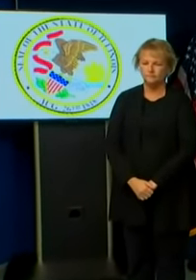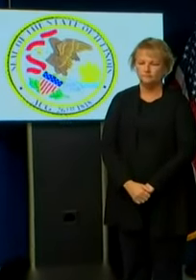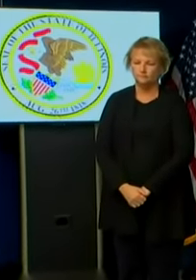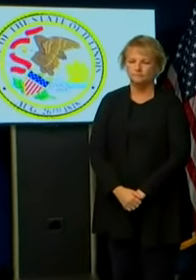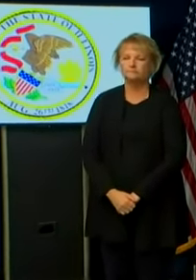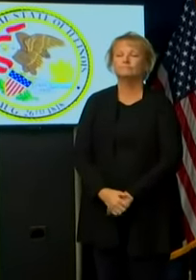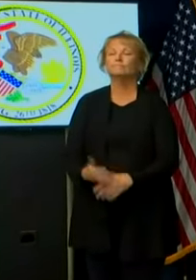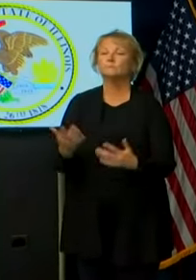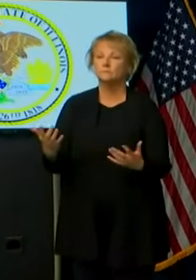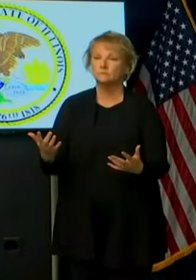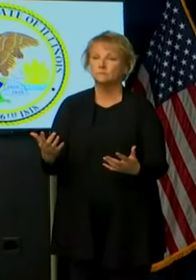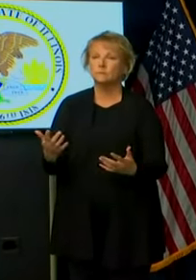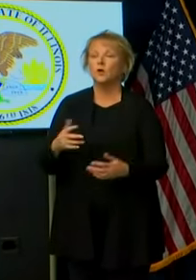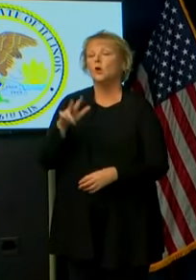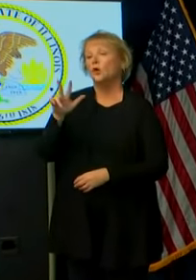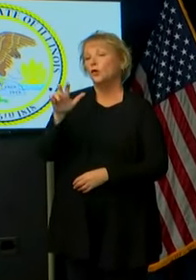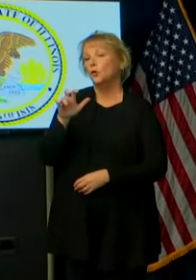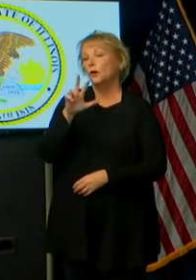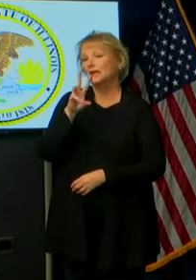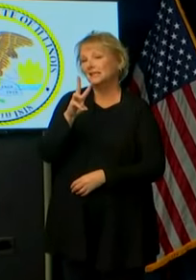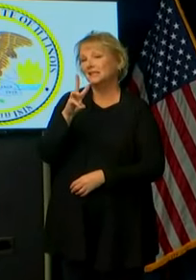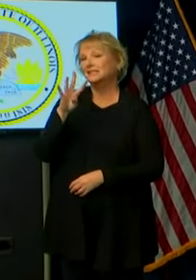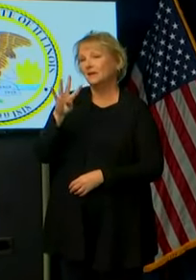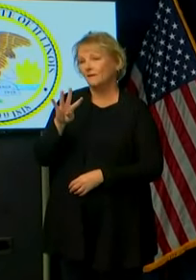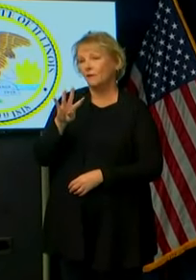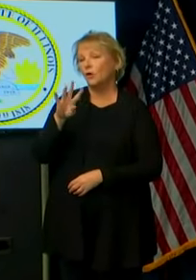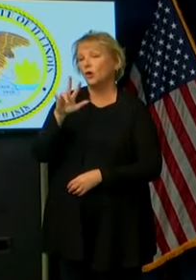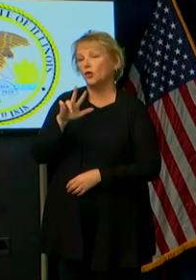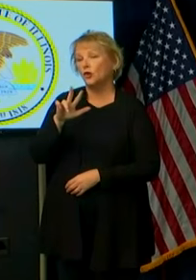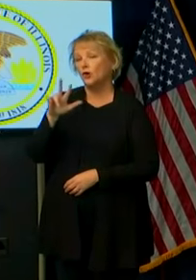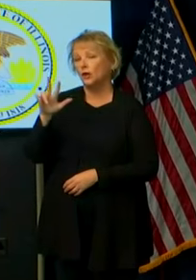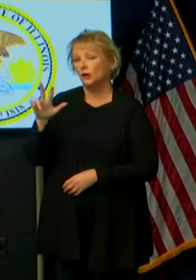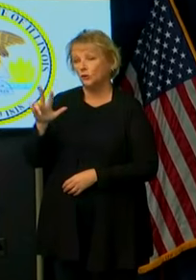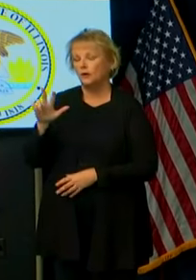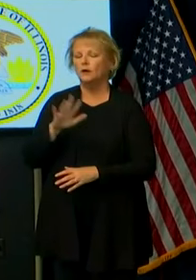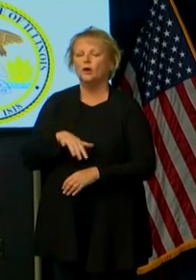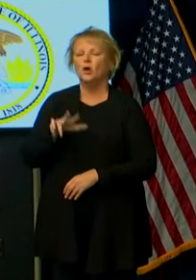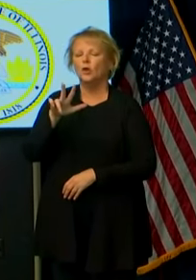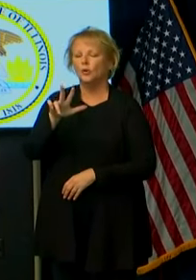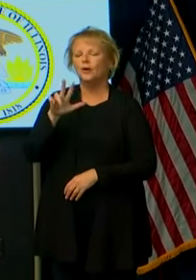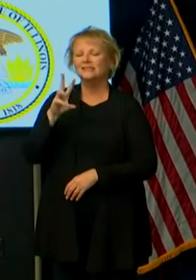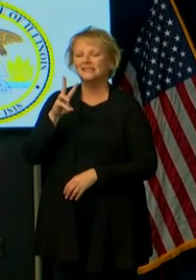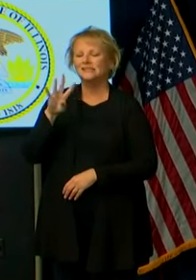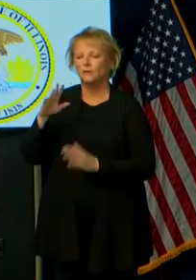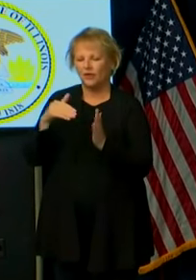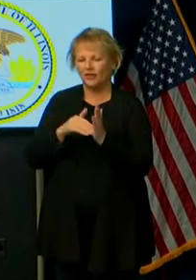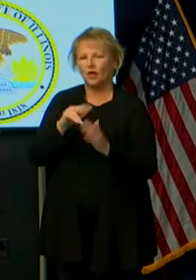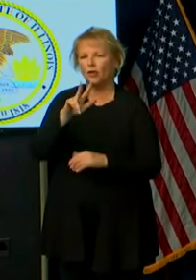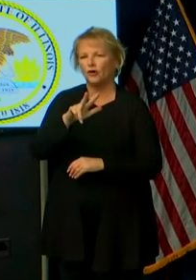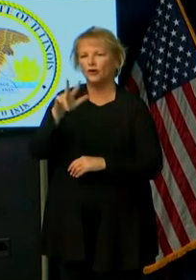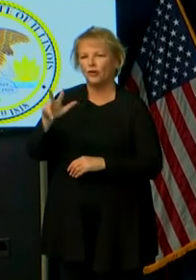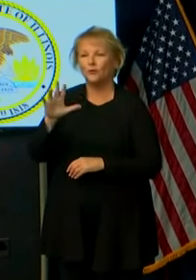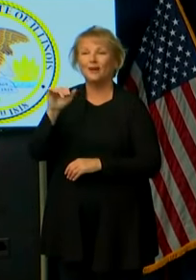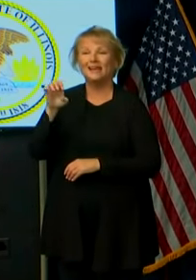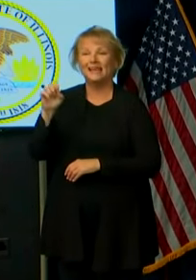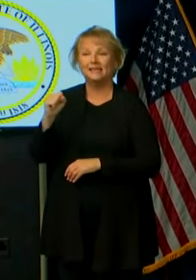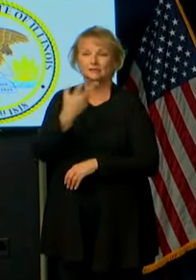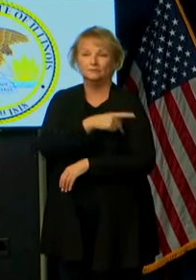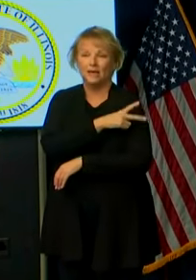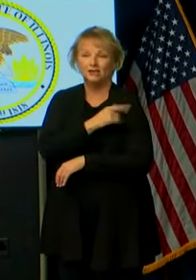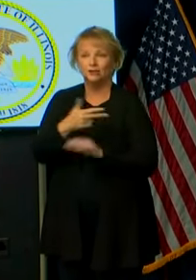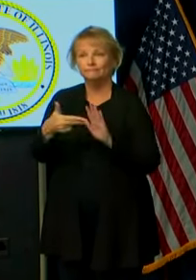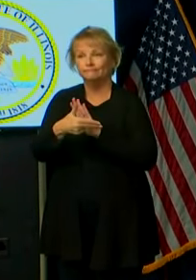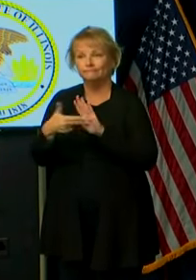We have had 364,033 cases since the start of this pandemic.